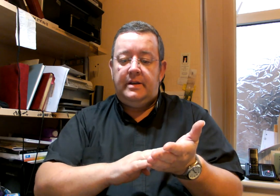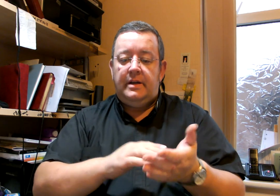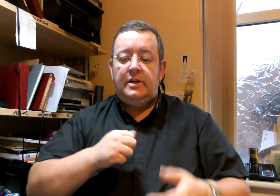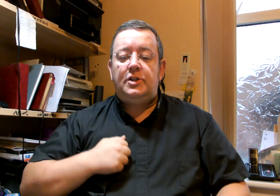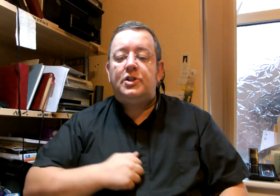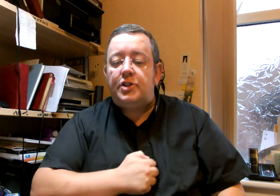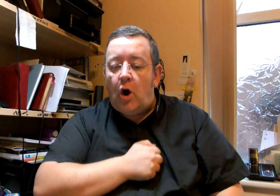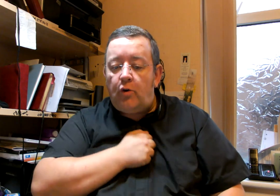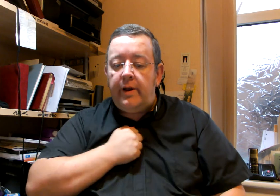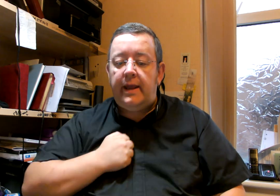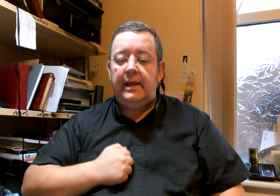Sorry.